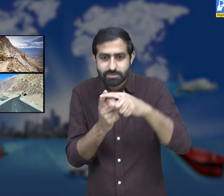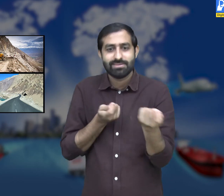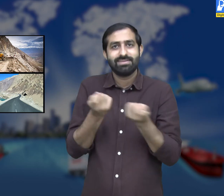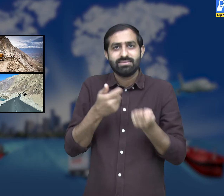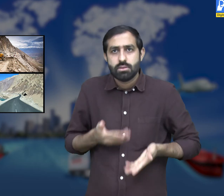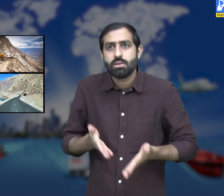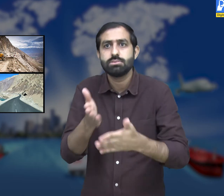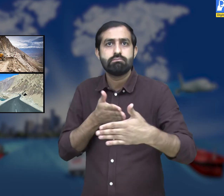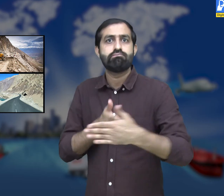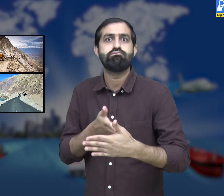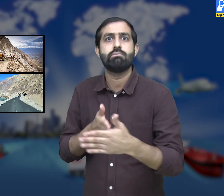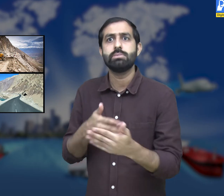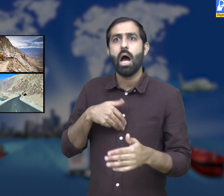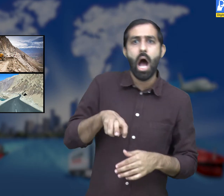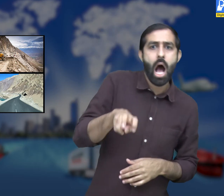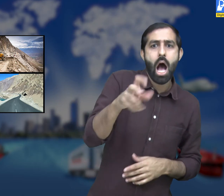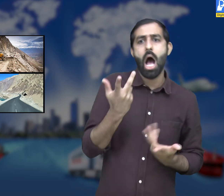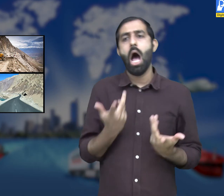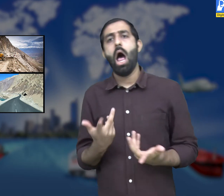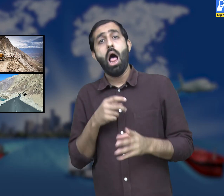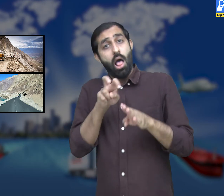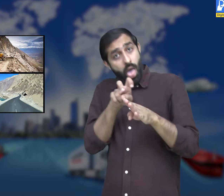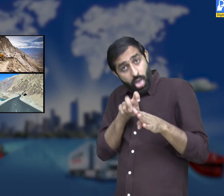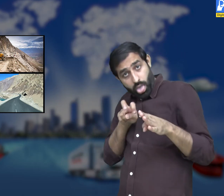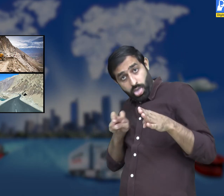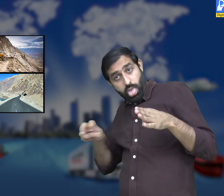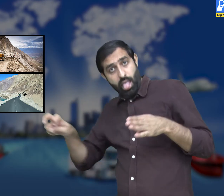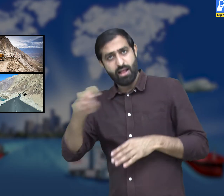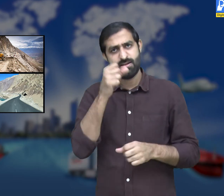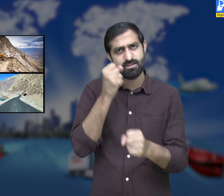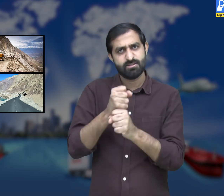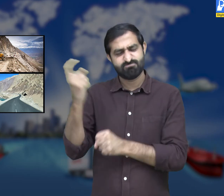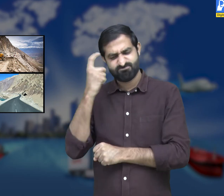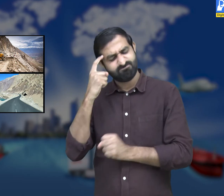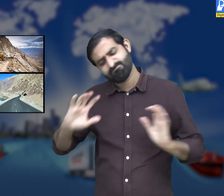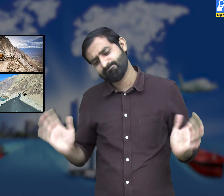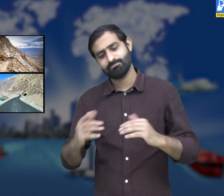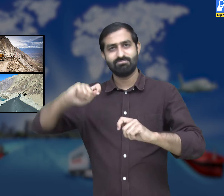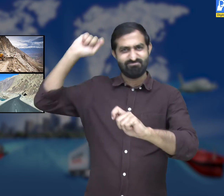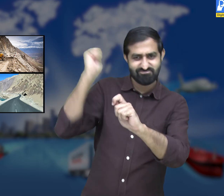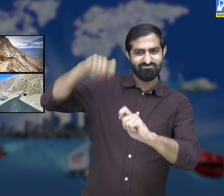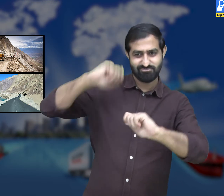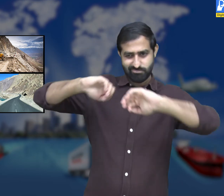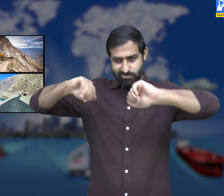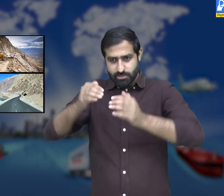like mountains. Earlier there were challenges for people to reach those areas.